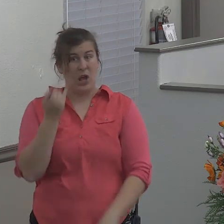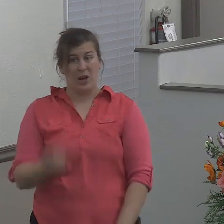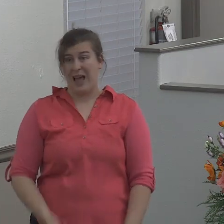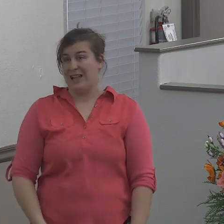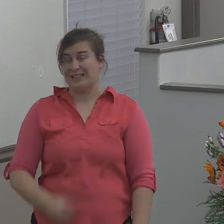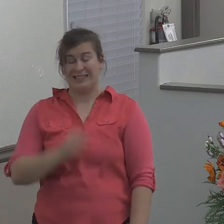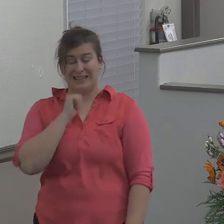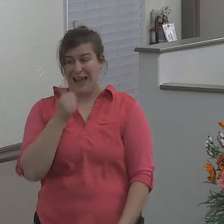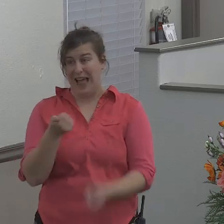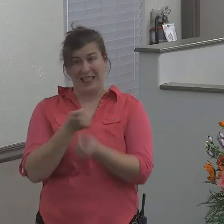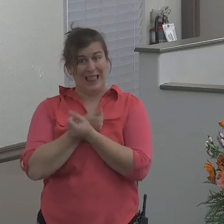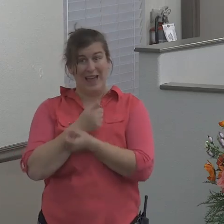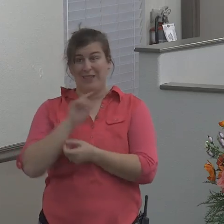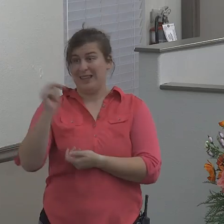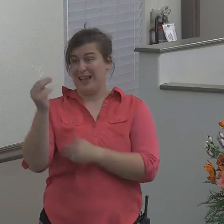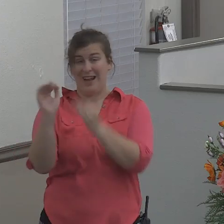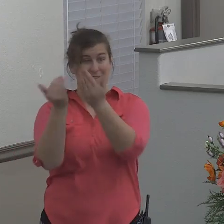Ninevites